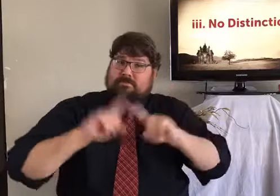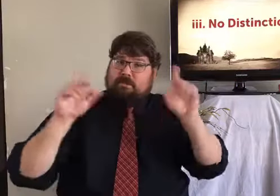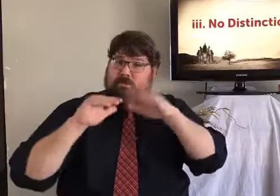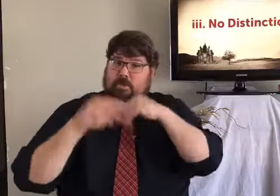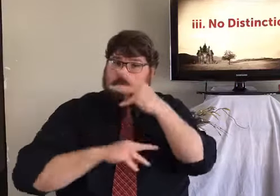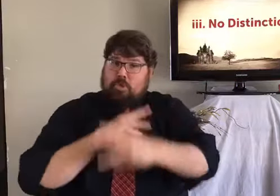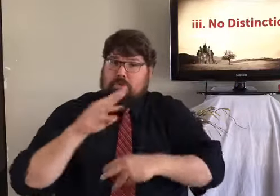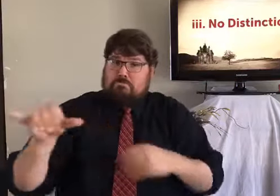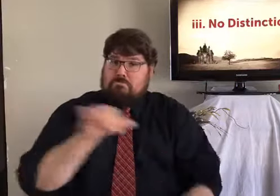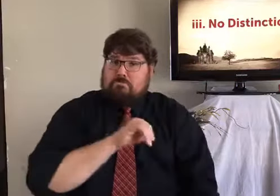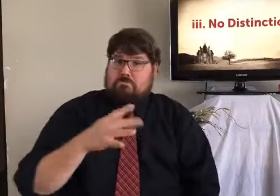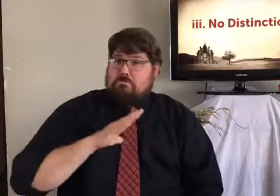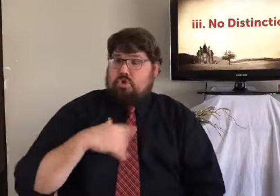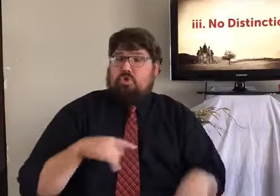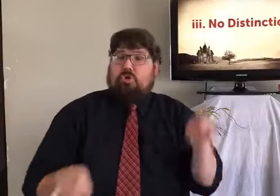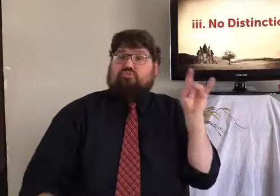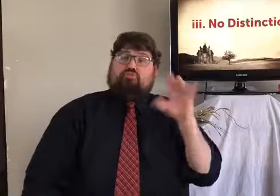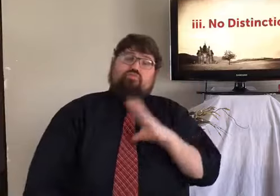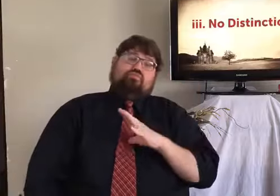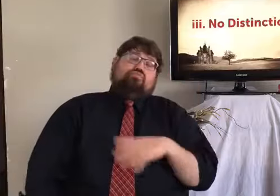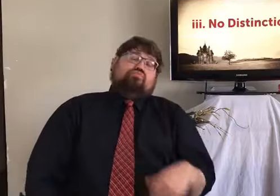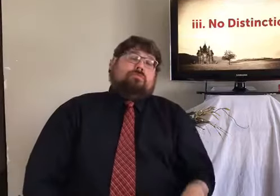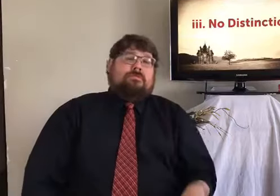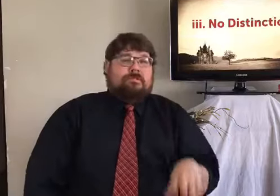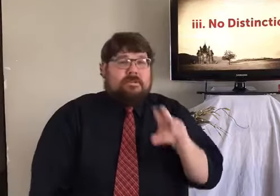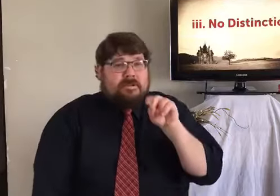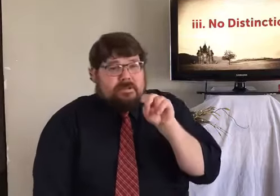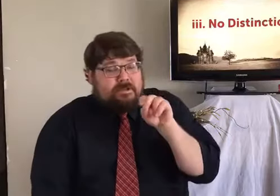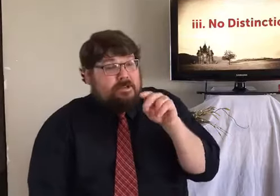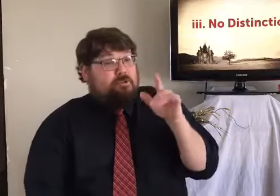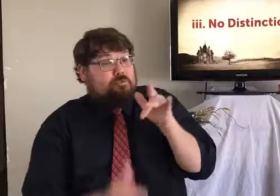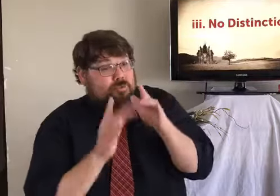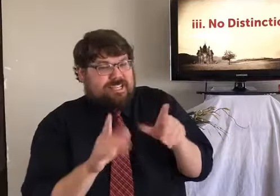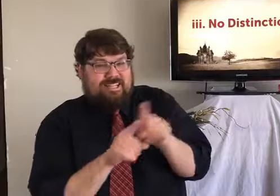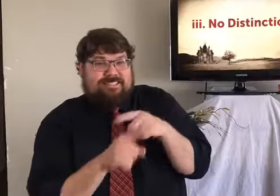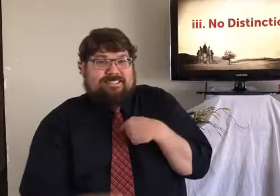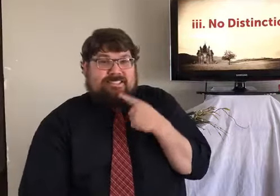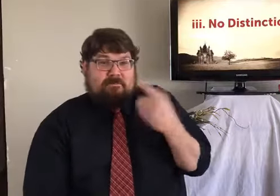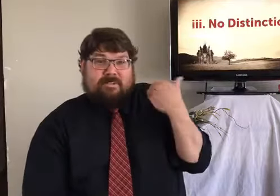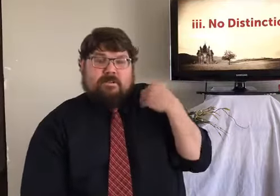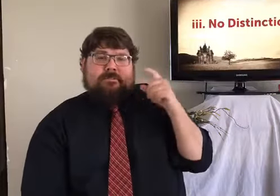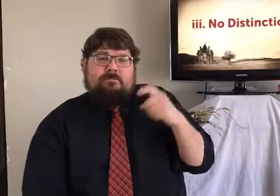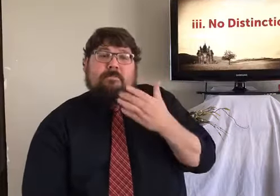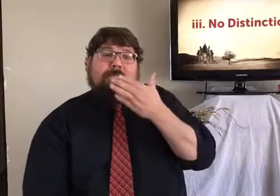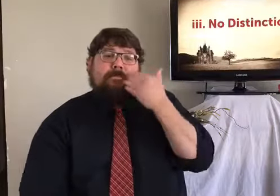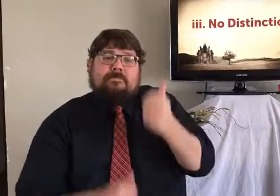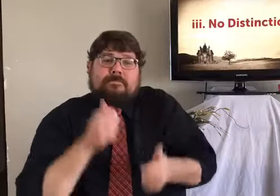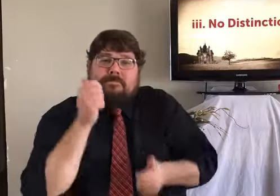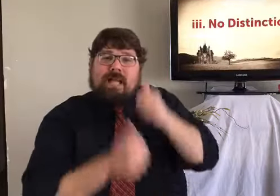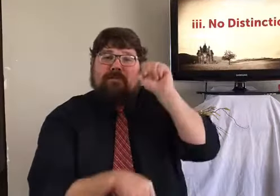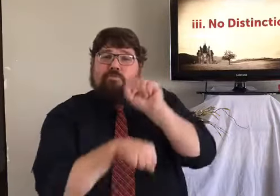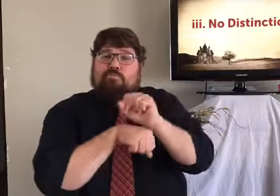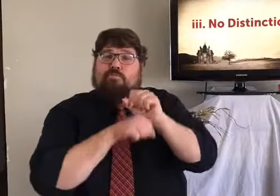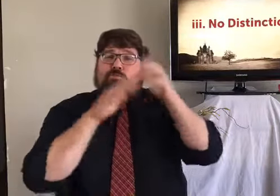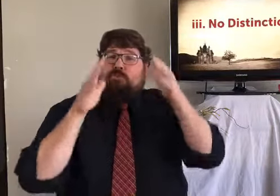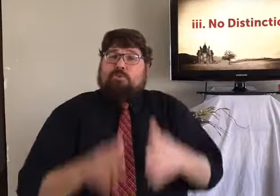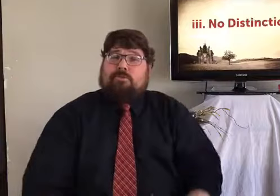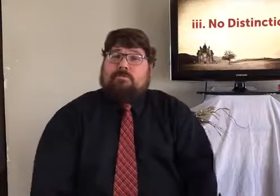how we work. Christians should be different than the world. You know, when the world just skates by and does,